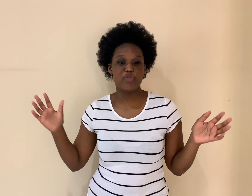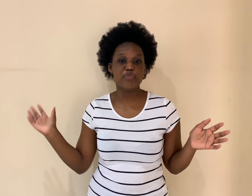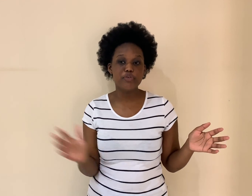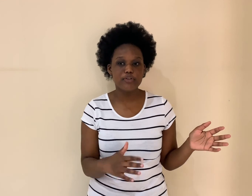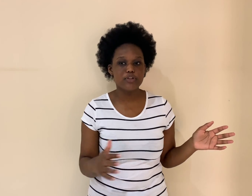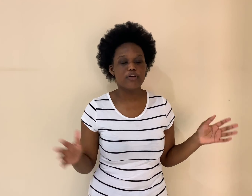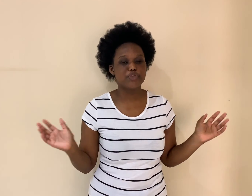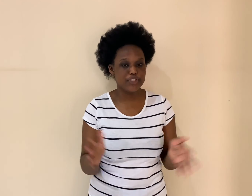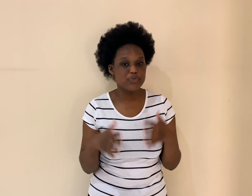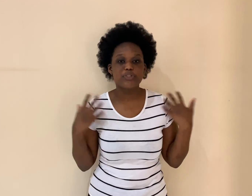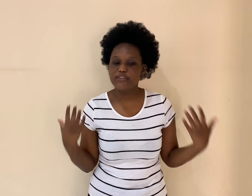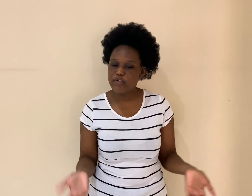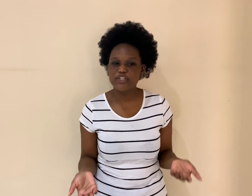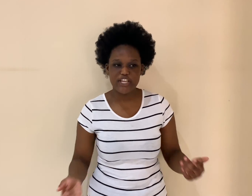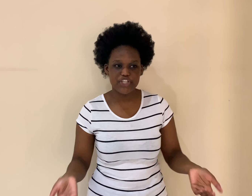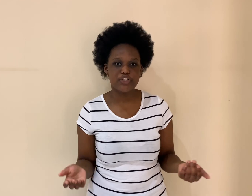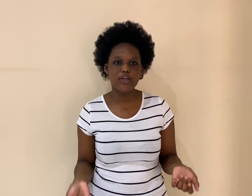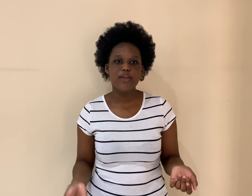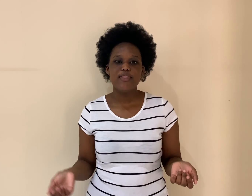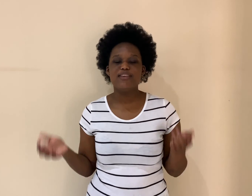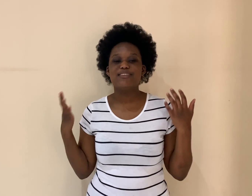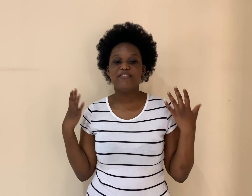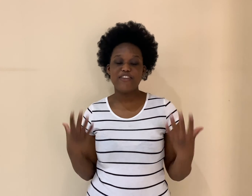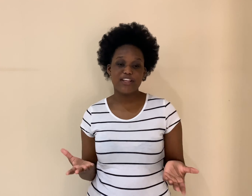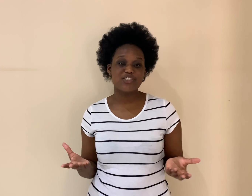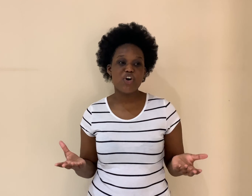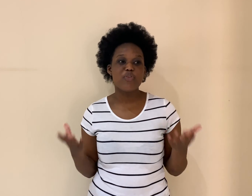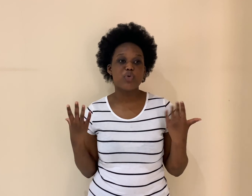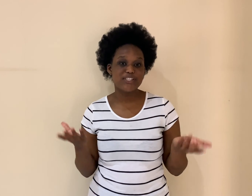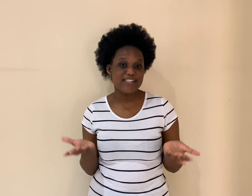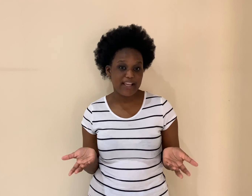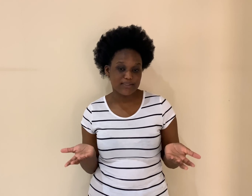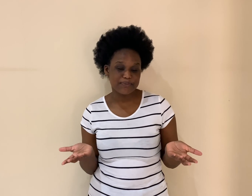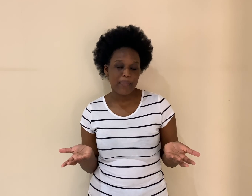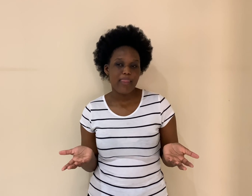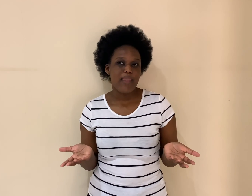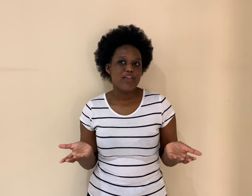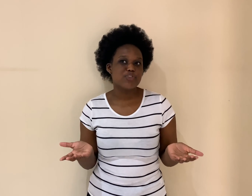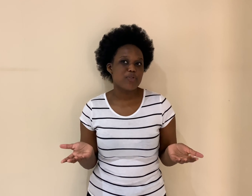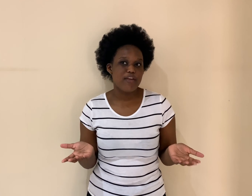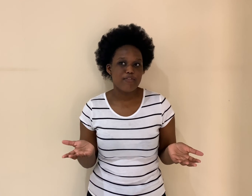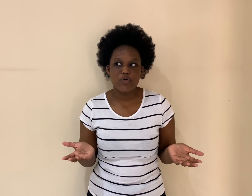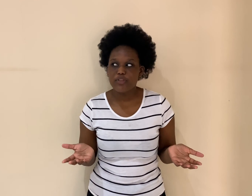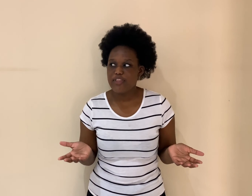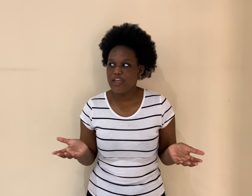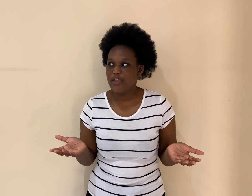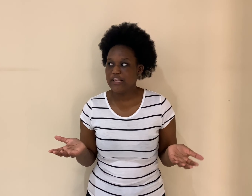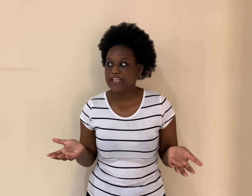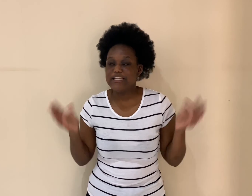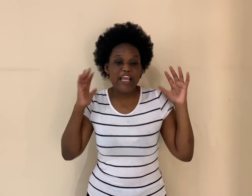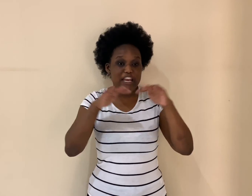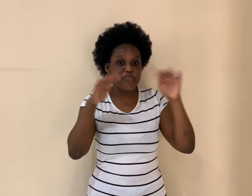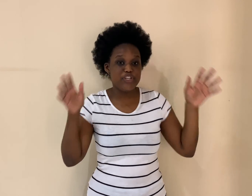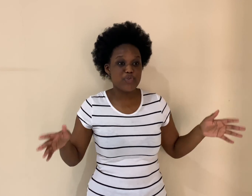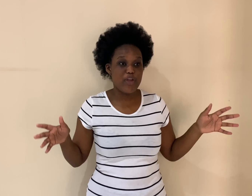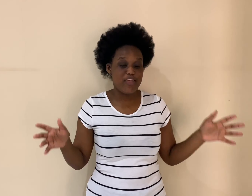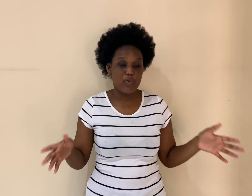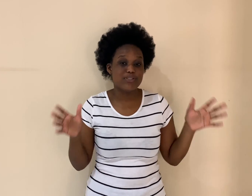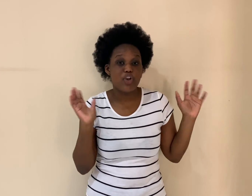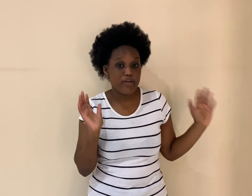removal of trees with deforestation, there's an effect on the water cycle. So therefore, they, like, in a region where there was a lot of